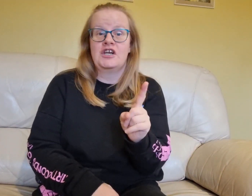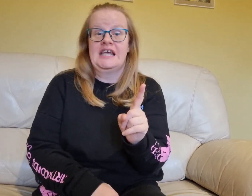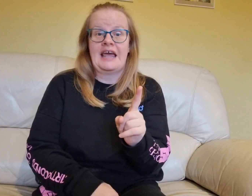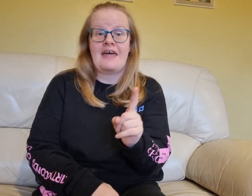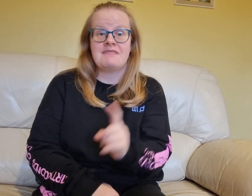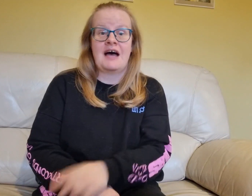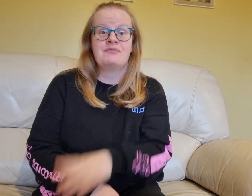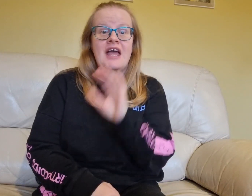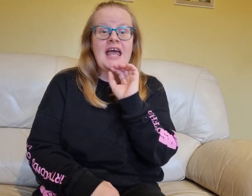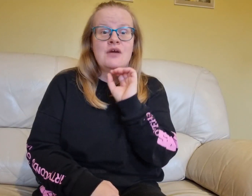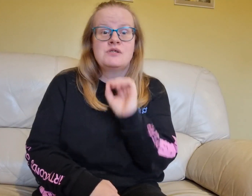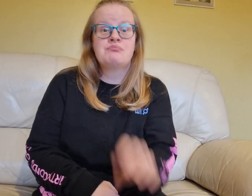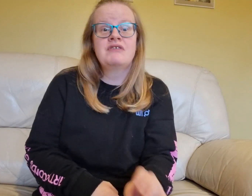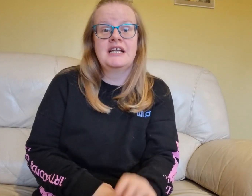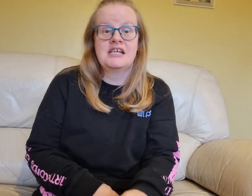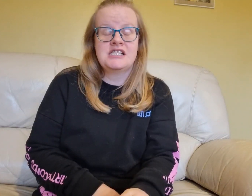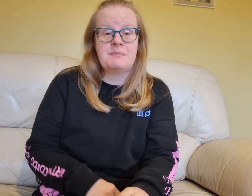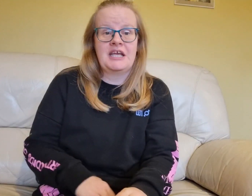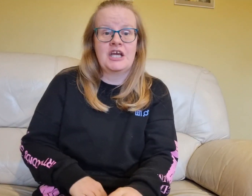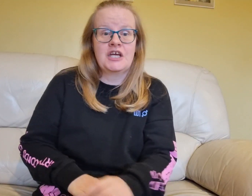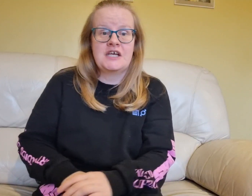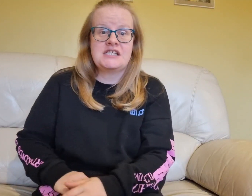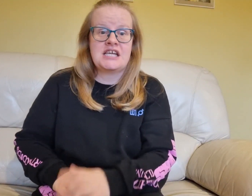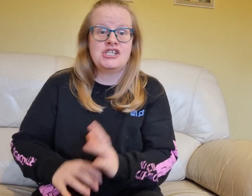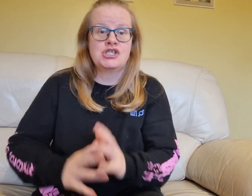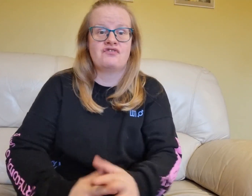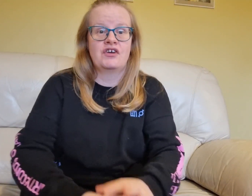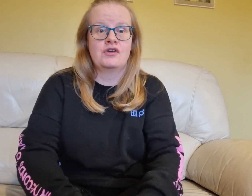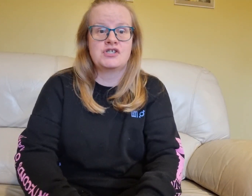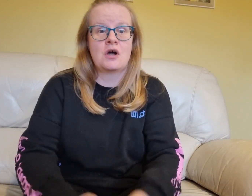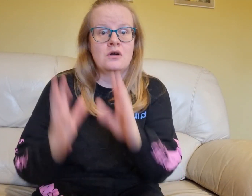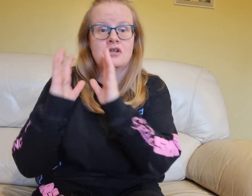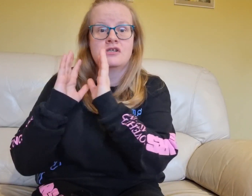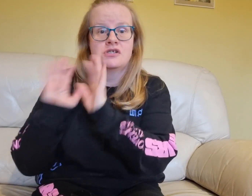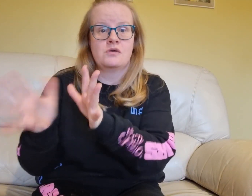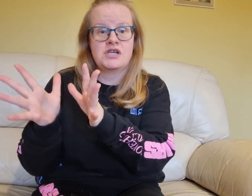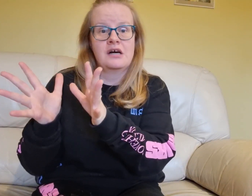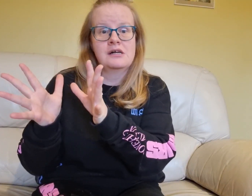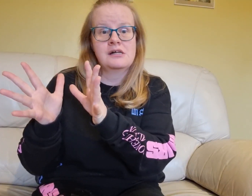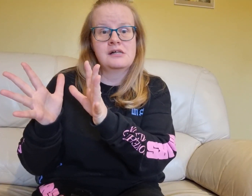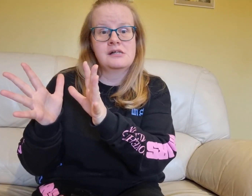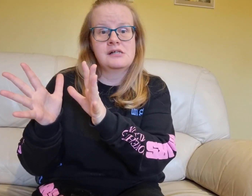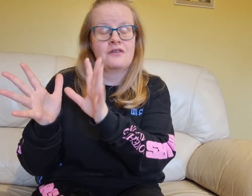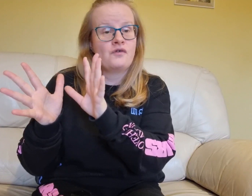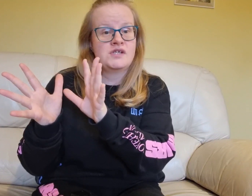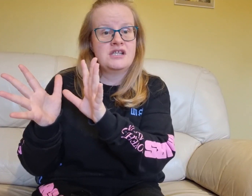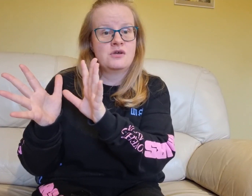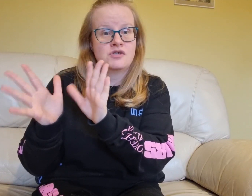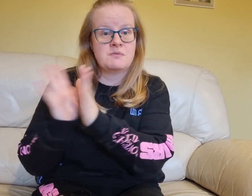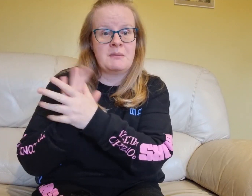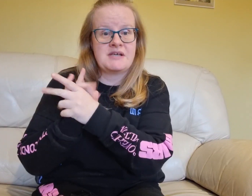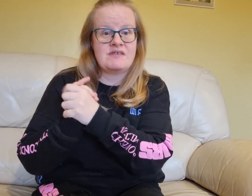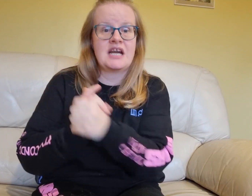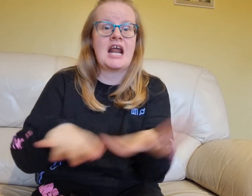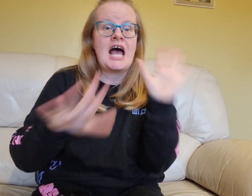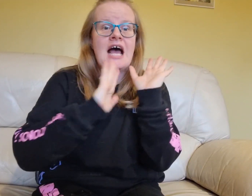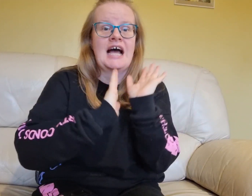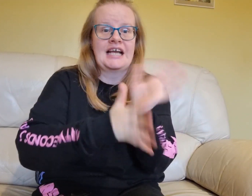fully get that, it was brilliant because it just focused on Doctor, the 14th Doctor who is played by Dover Tennant and